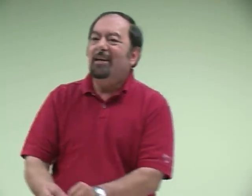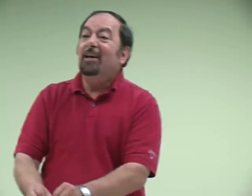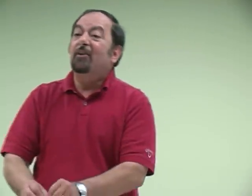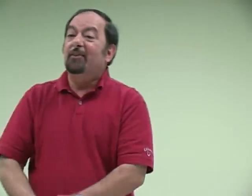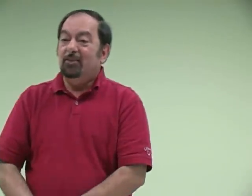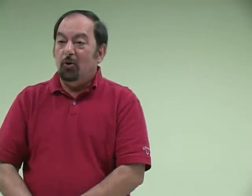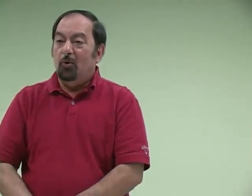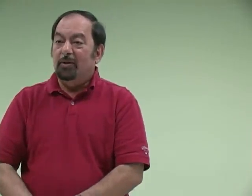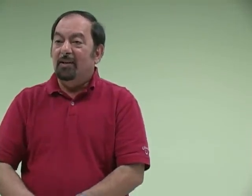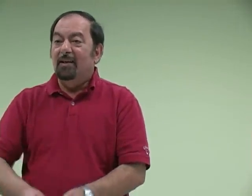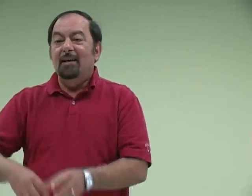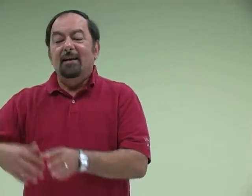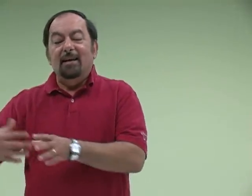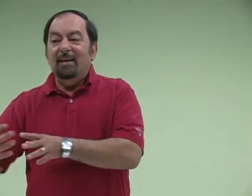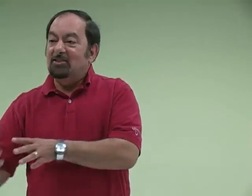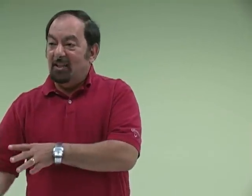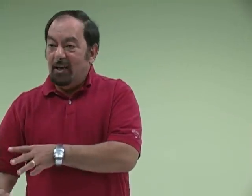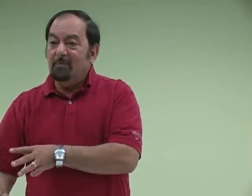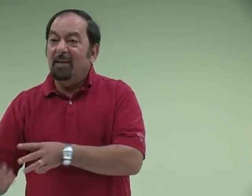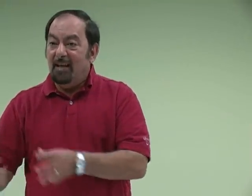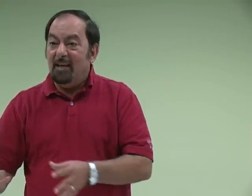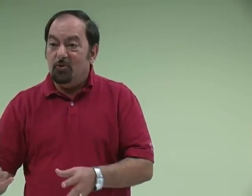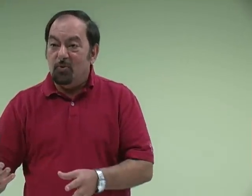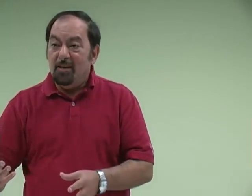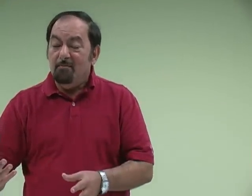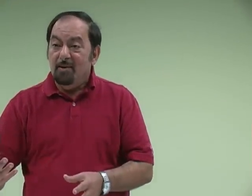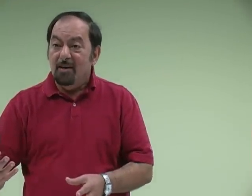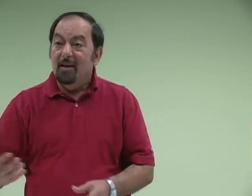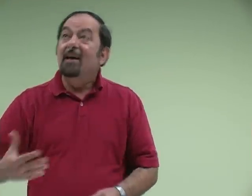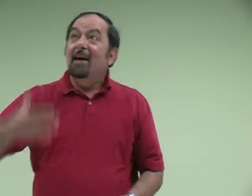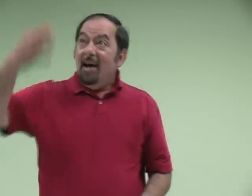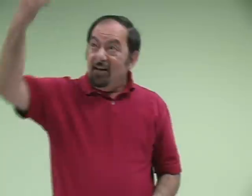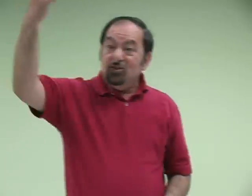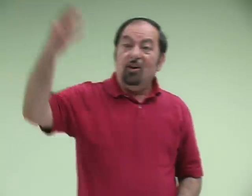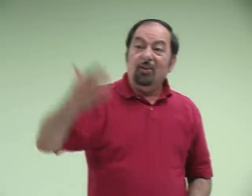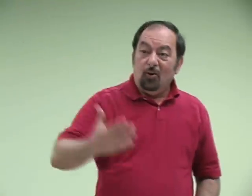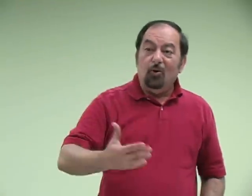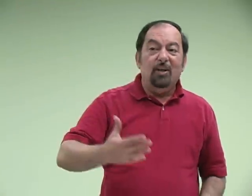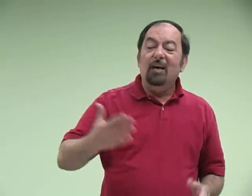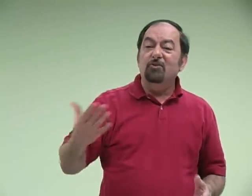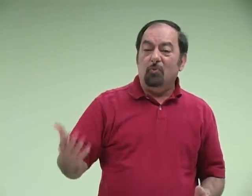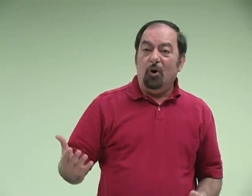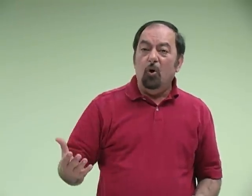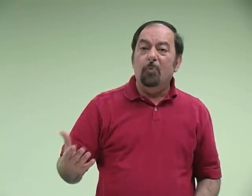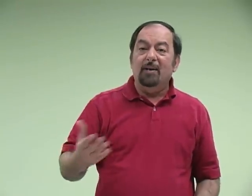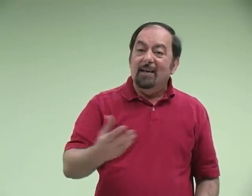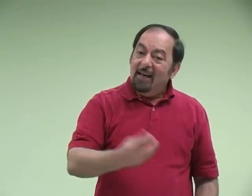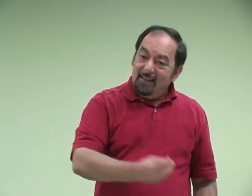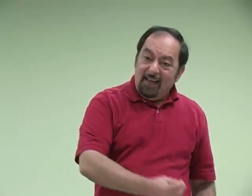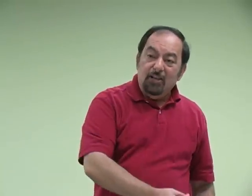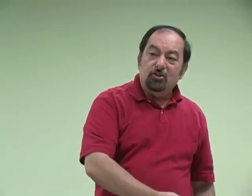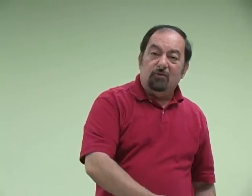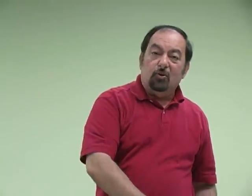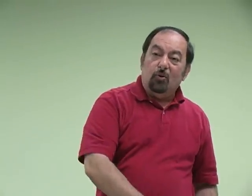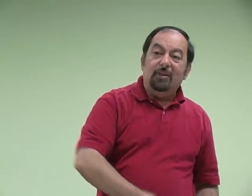encountering the Lord. Jacob, slept, he had a dream, and he saw the Lord. The heavens were open and the angels of the Lord